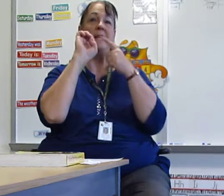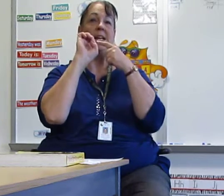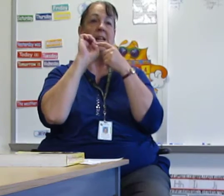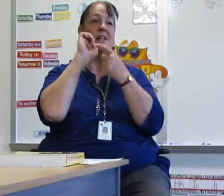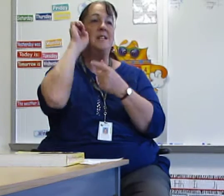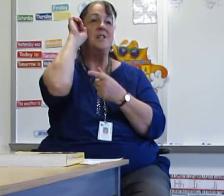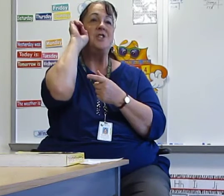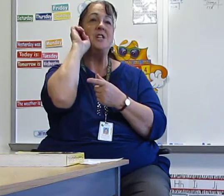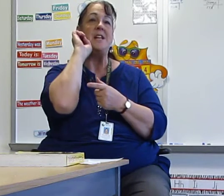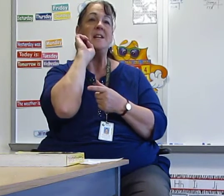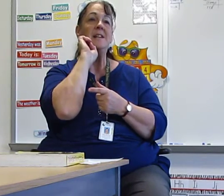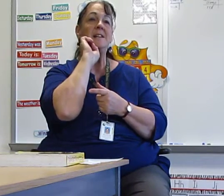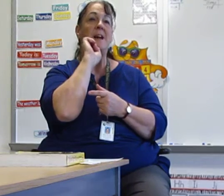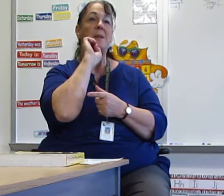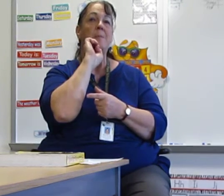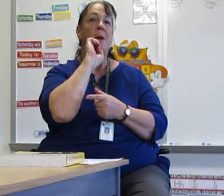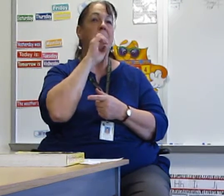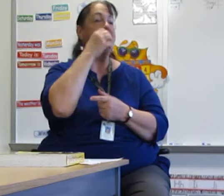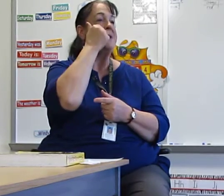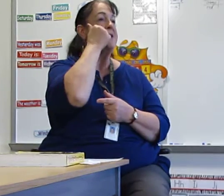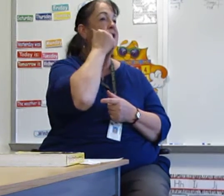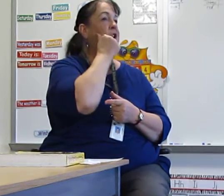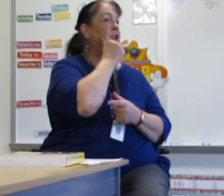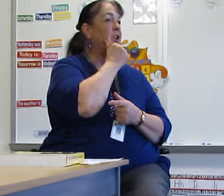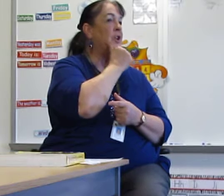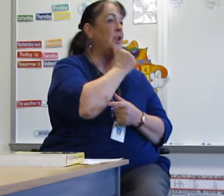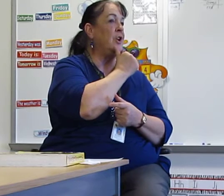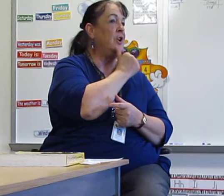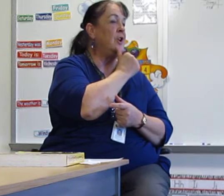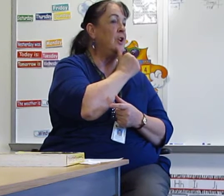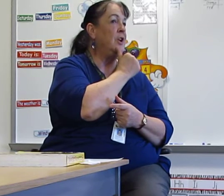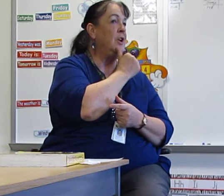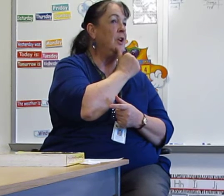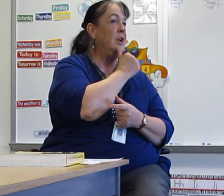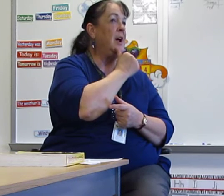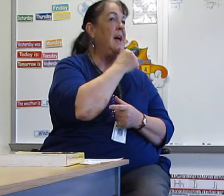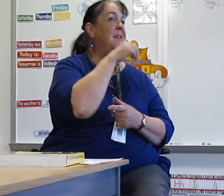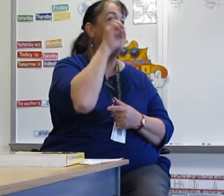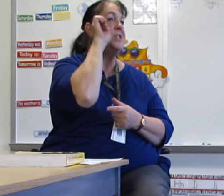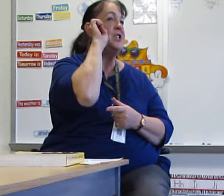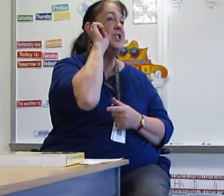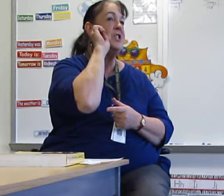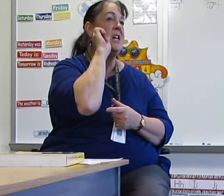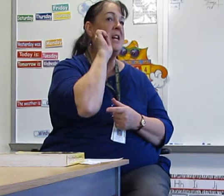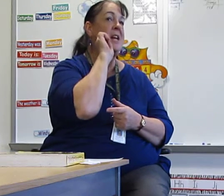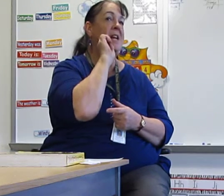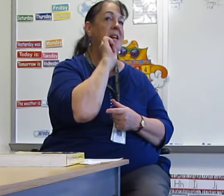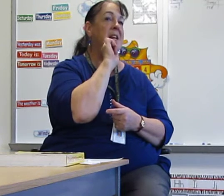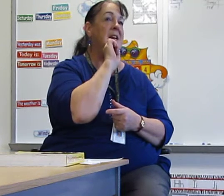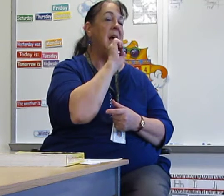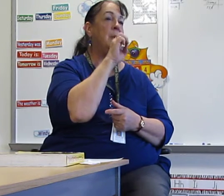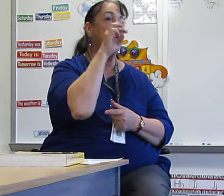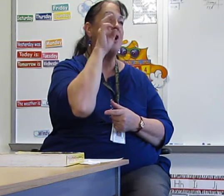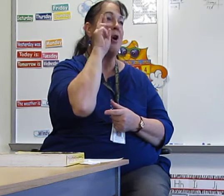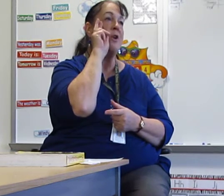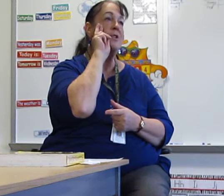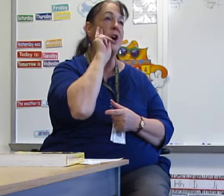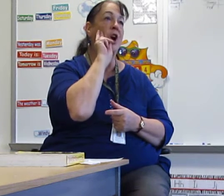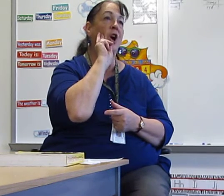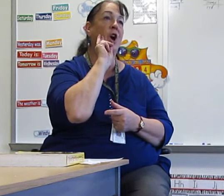the E. She. Remember, this is girl. Yeah. Okay. And this is she. And with an R is her.